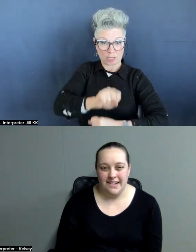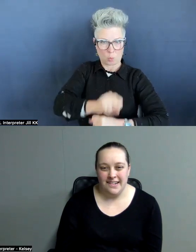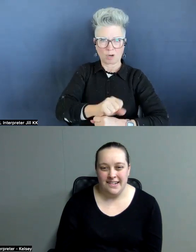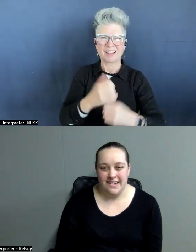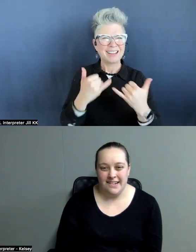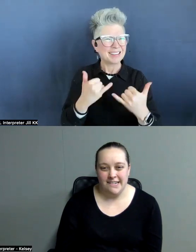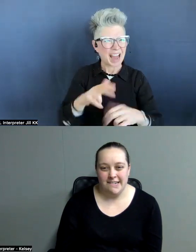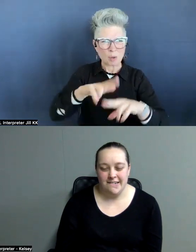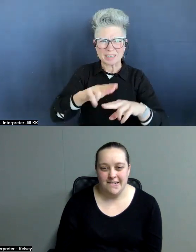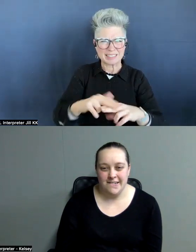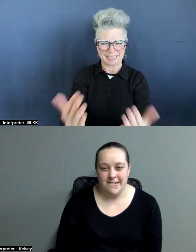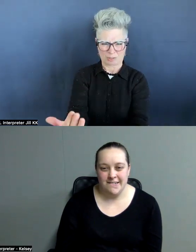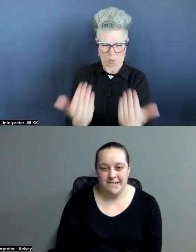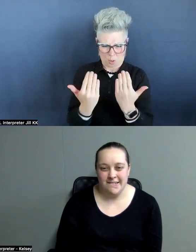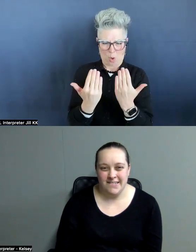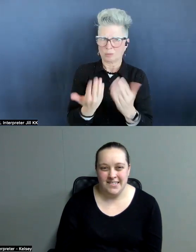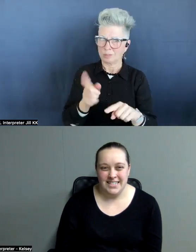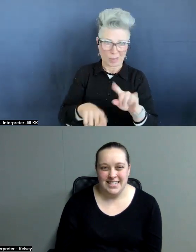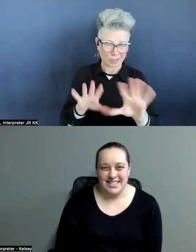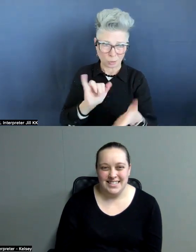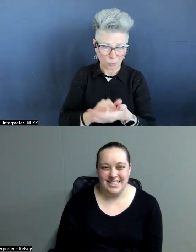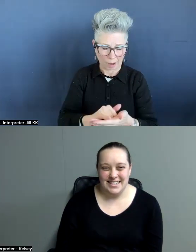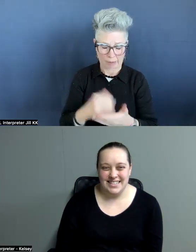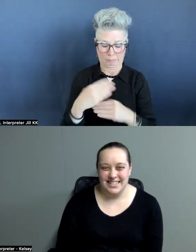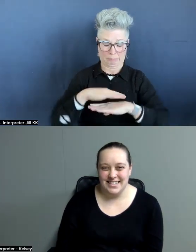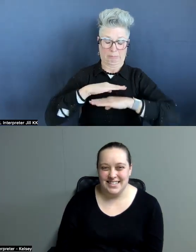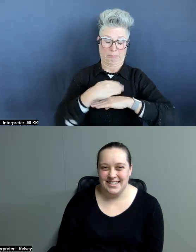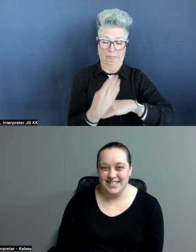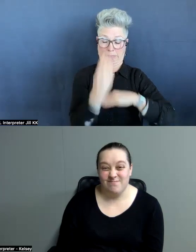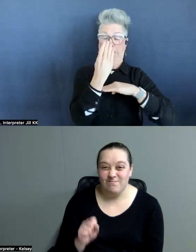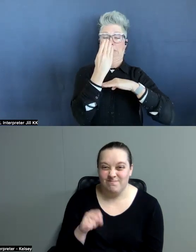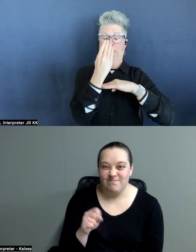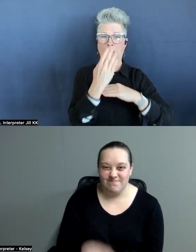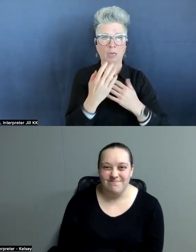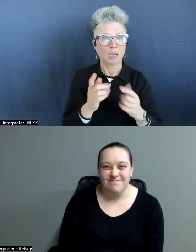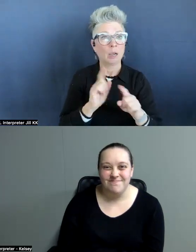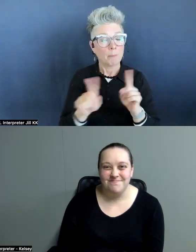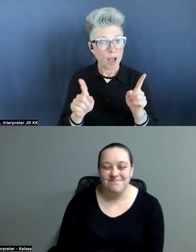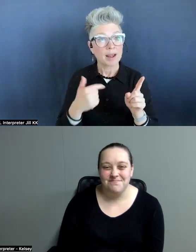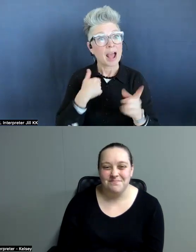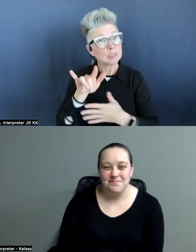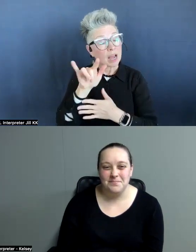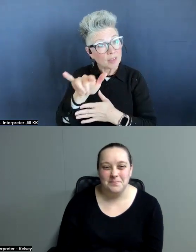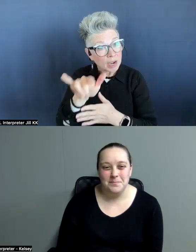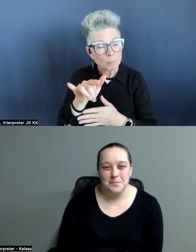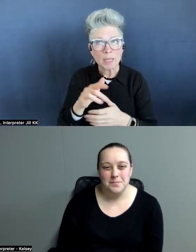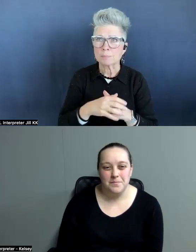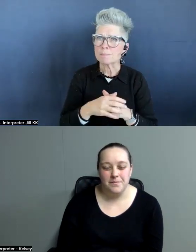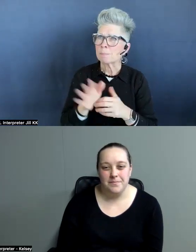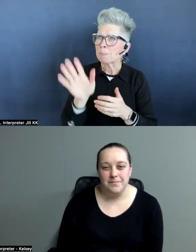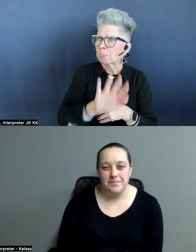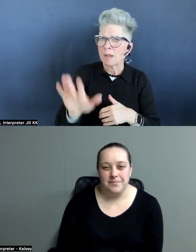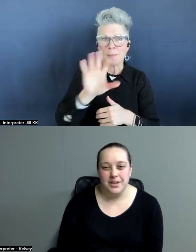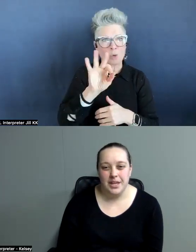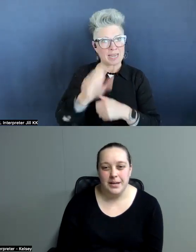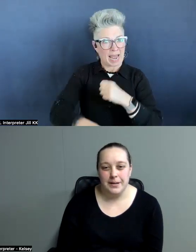so close, you can barely do that. But I would write on the airplane. And it took me about nine years to